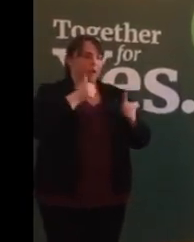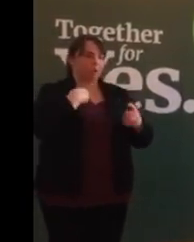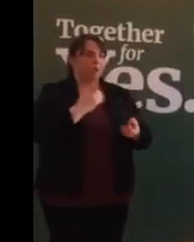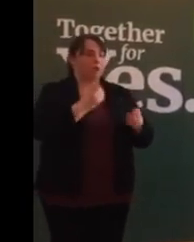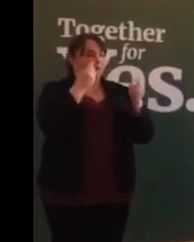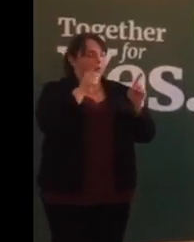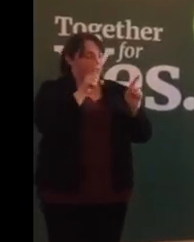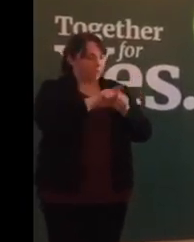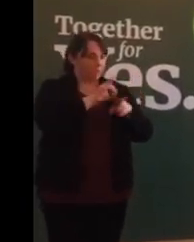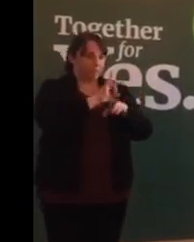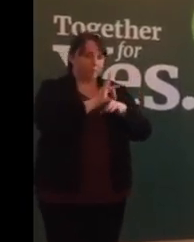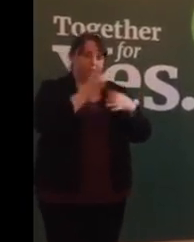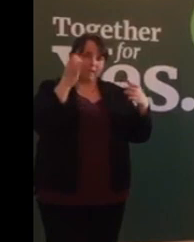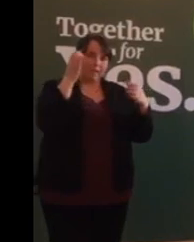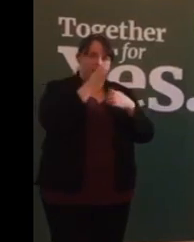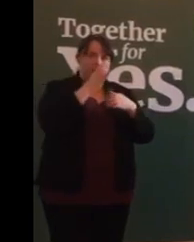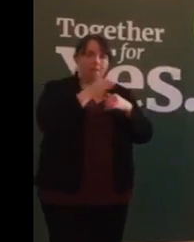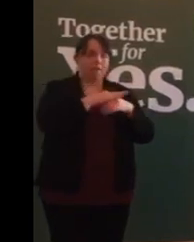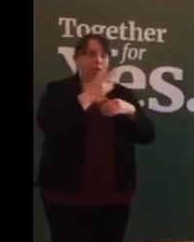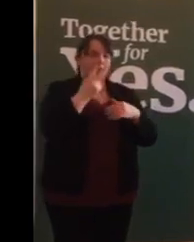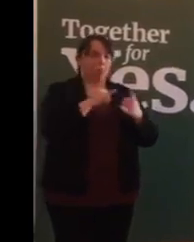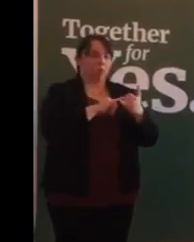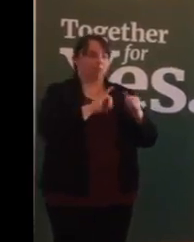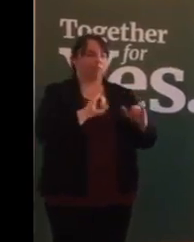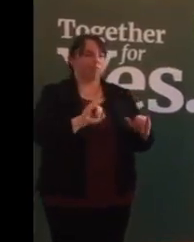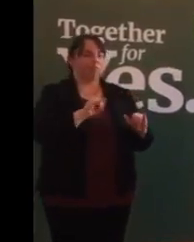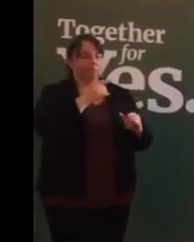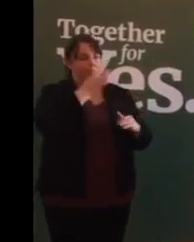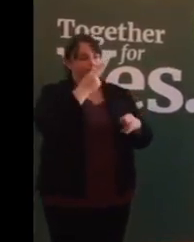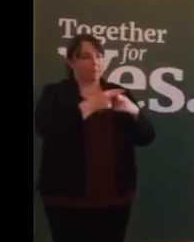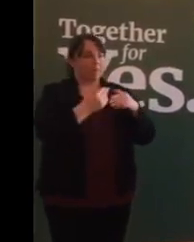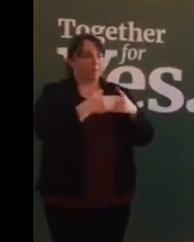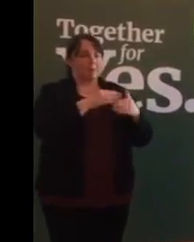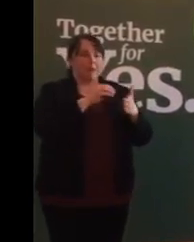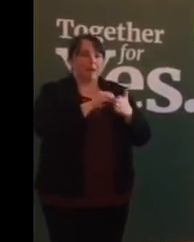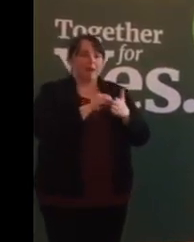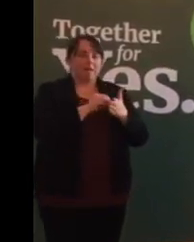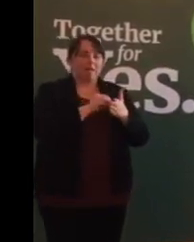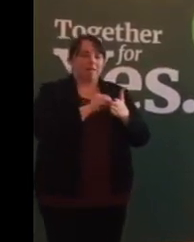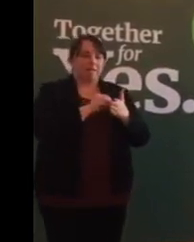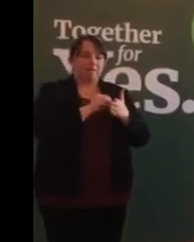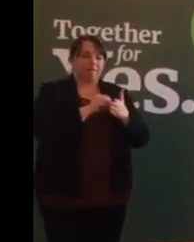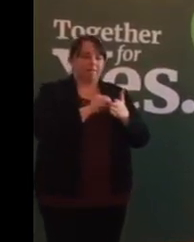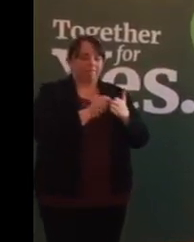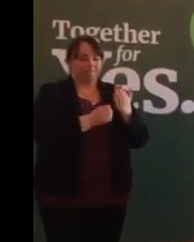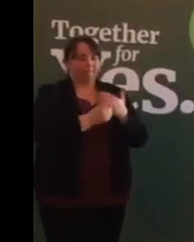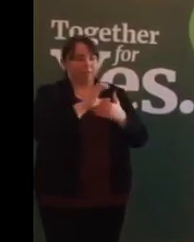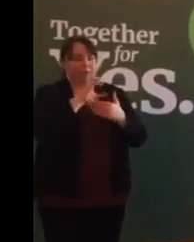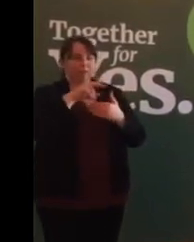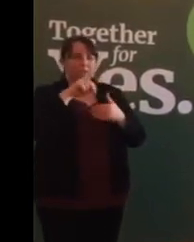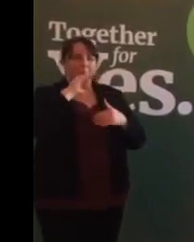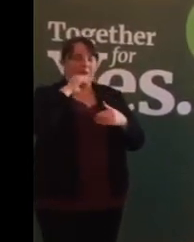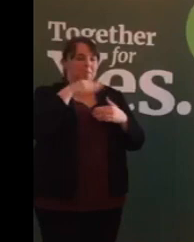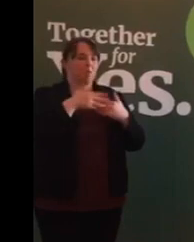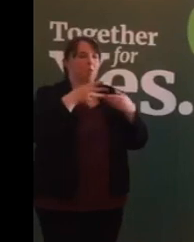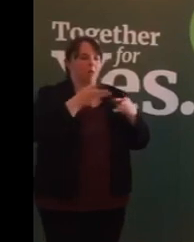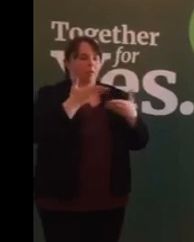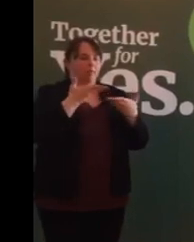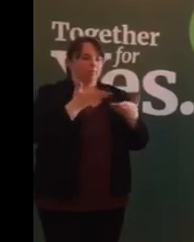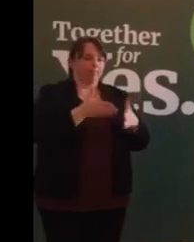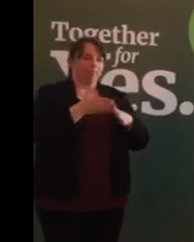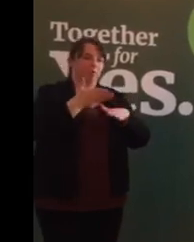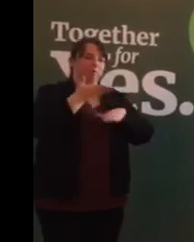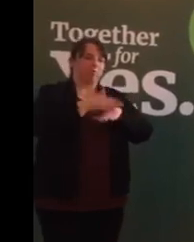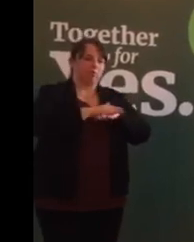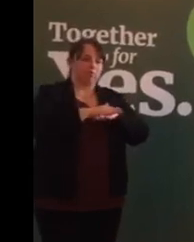pathway of care to couples of women who tragically discover that their baby has a condition that means that he or she will die at or soon after